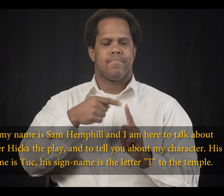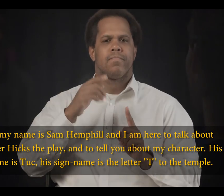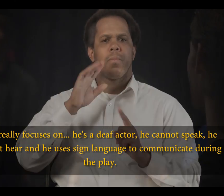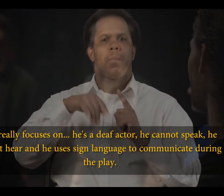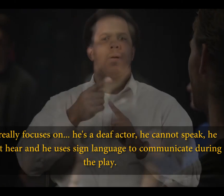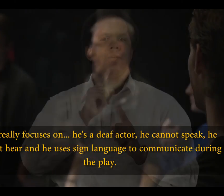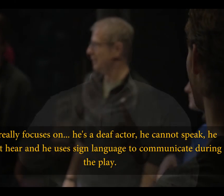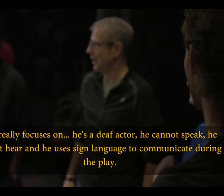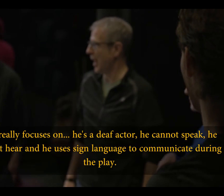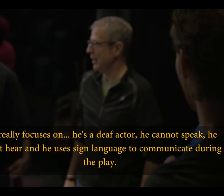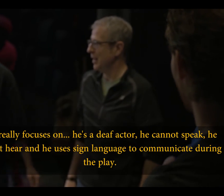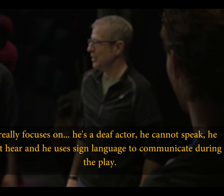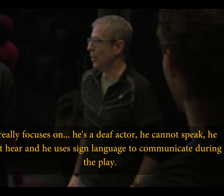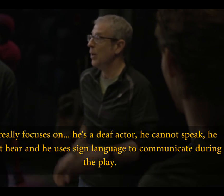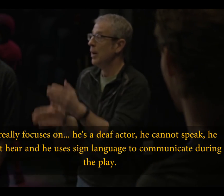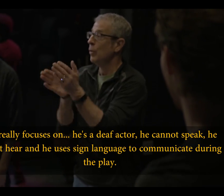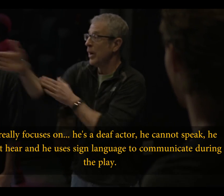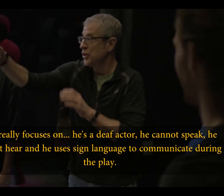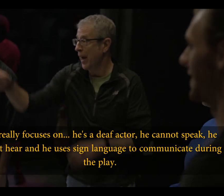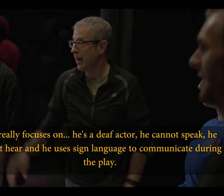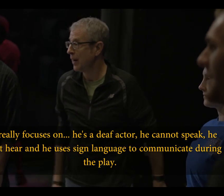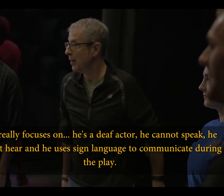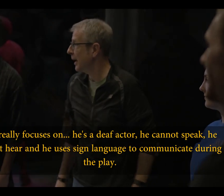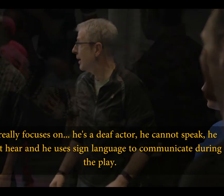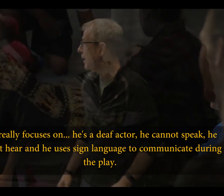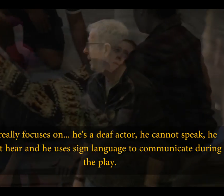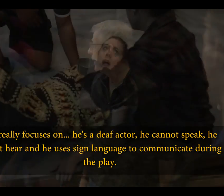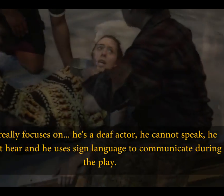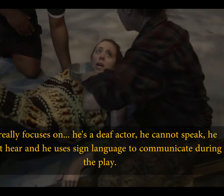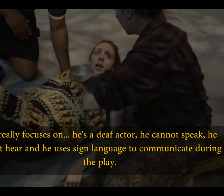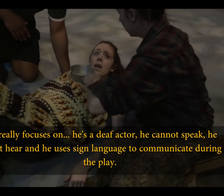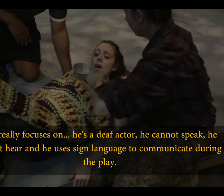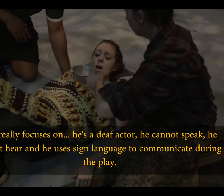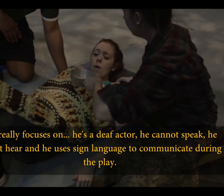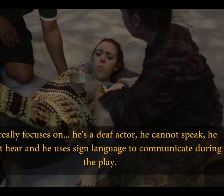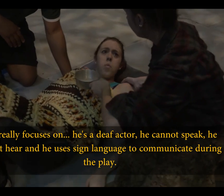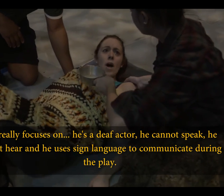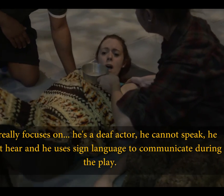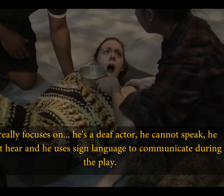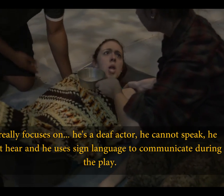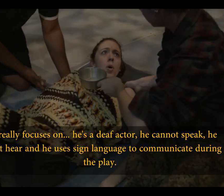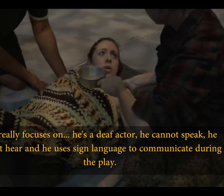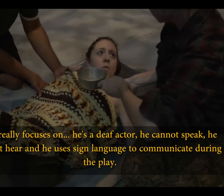Tuck really focuses on, he's a deaf actor, he cannot speak, he cannot hear